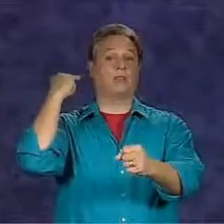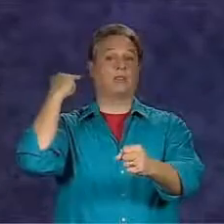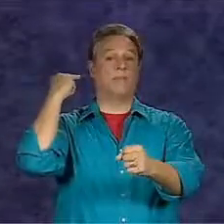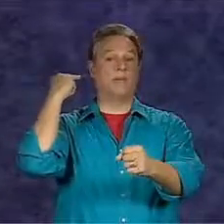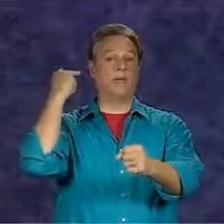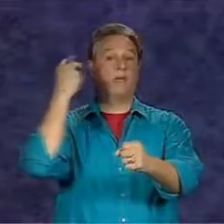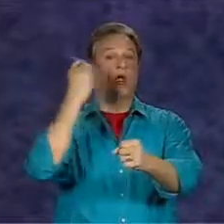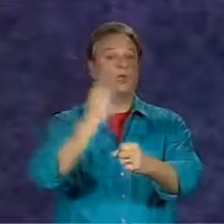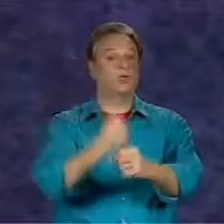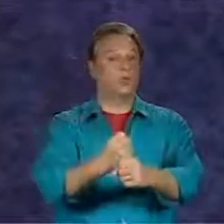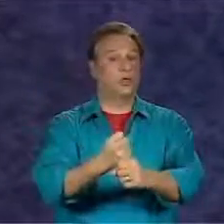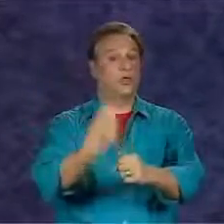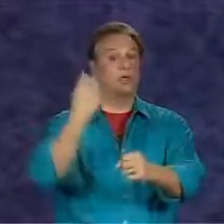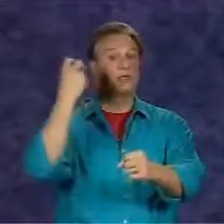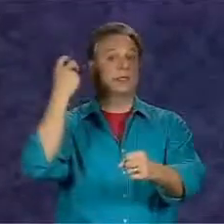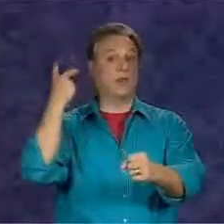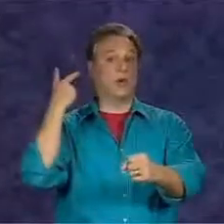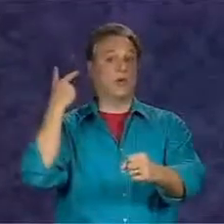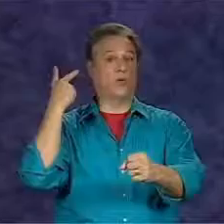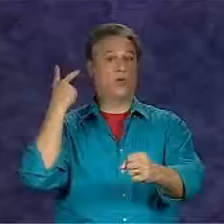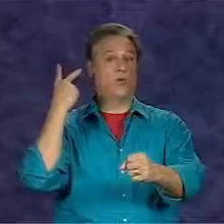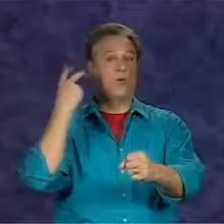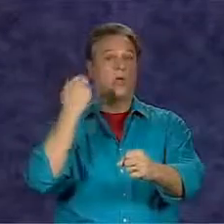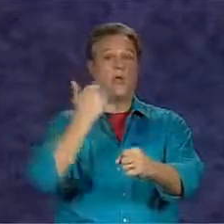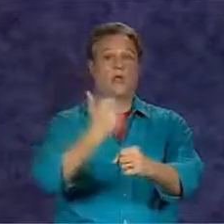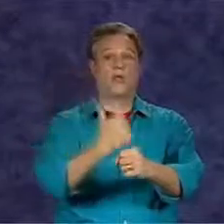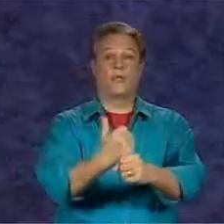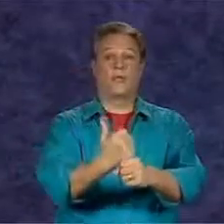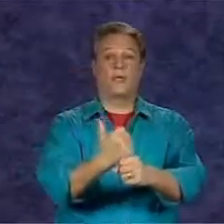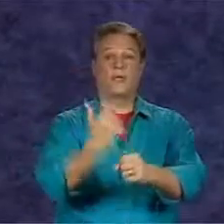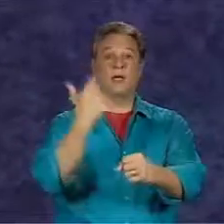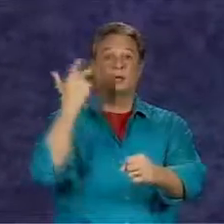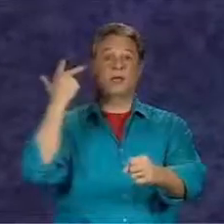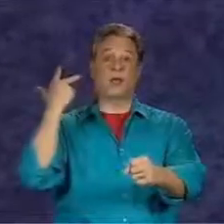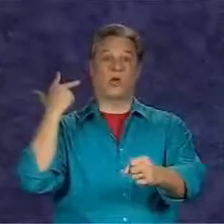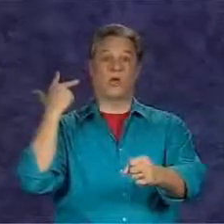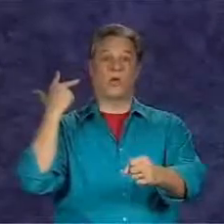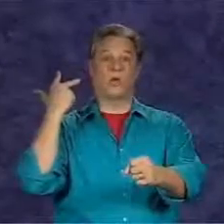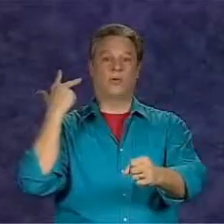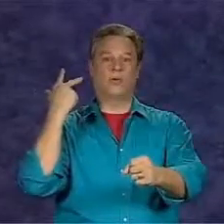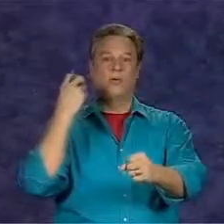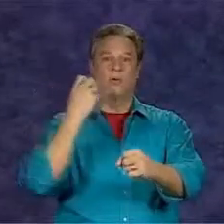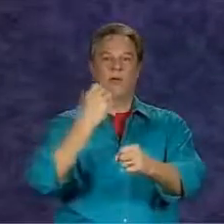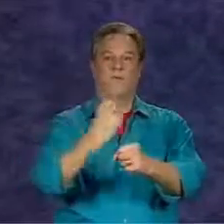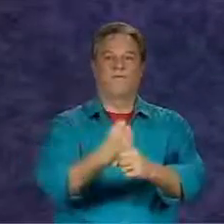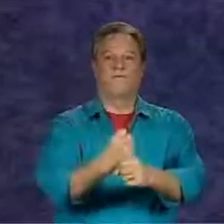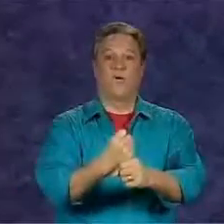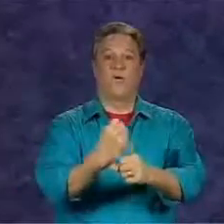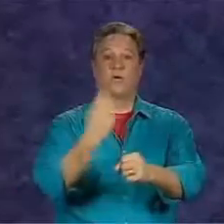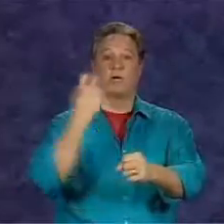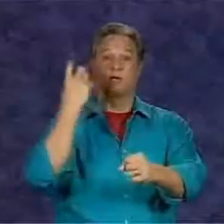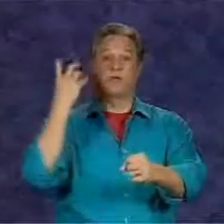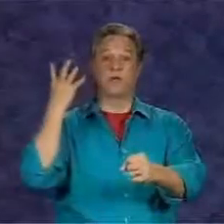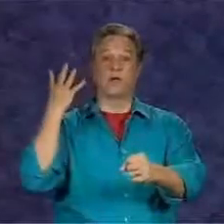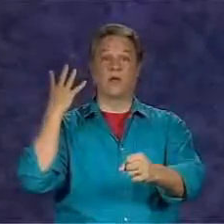to mean two years ago, three years ago, four years ago.